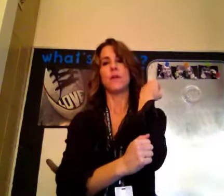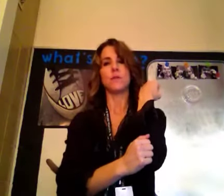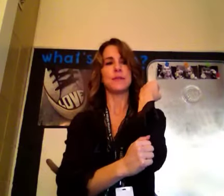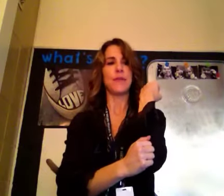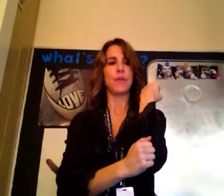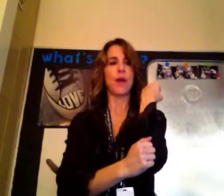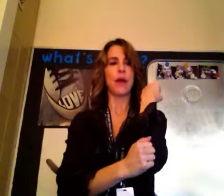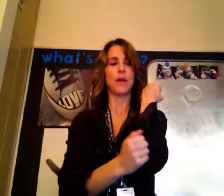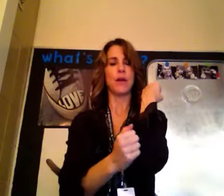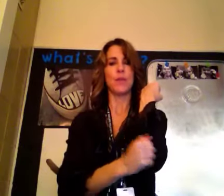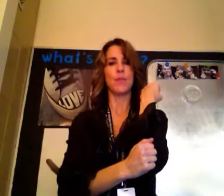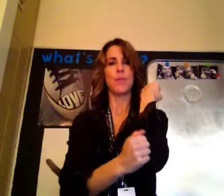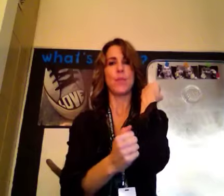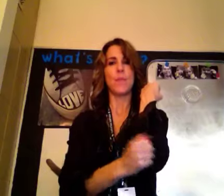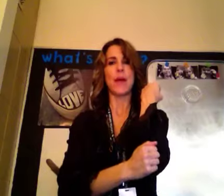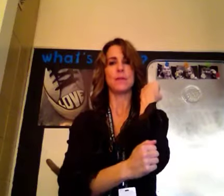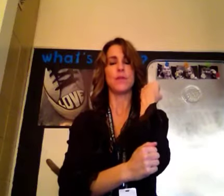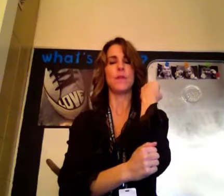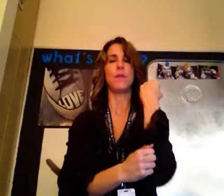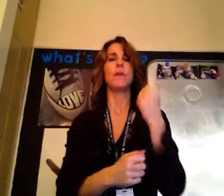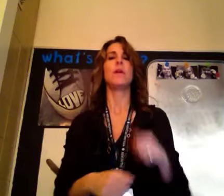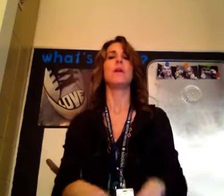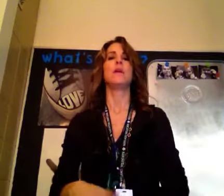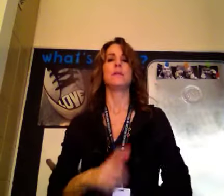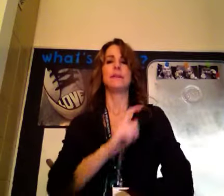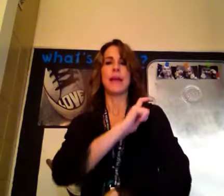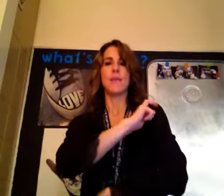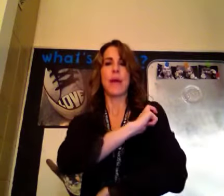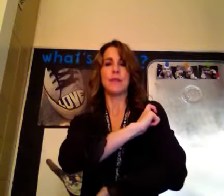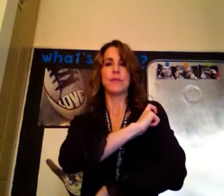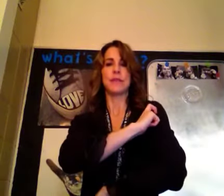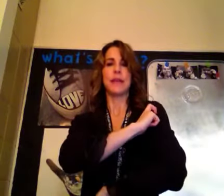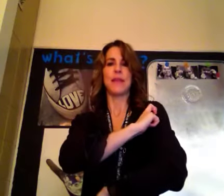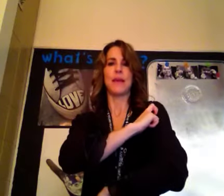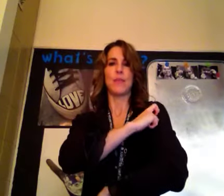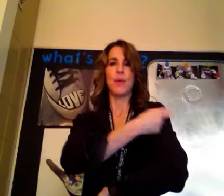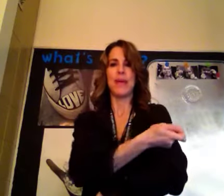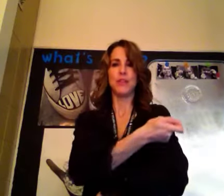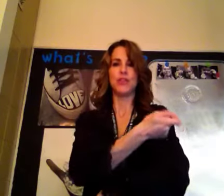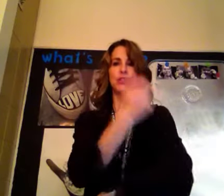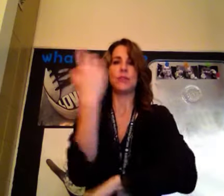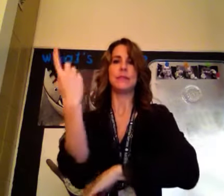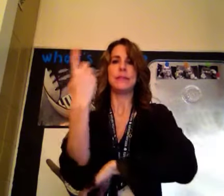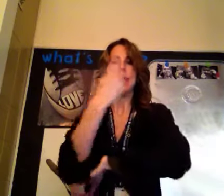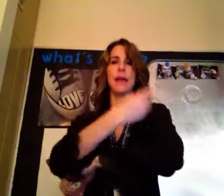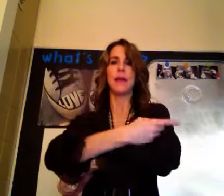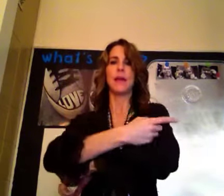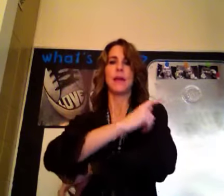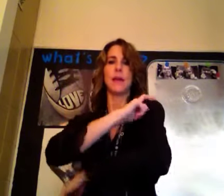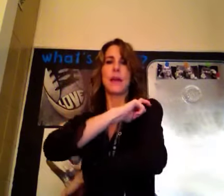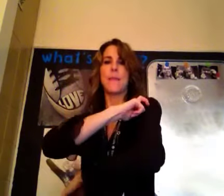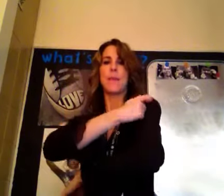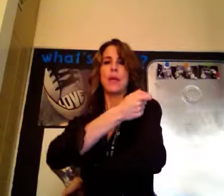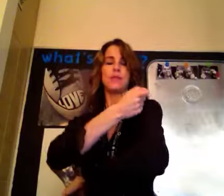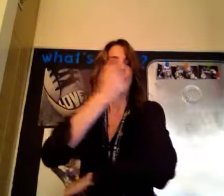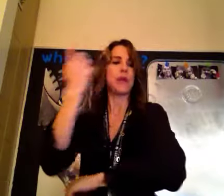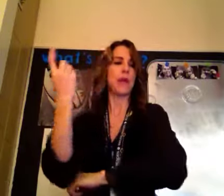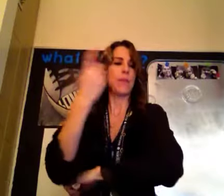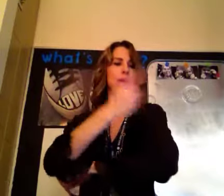also the sign for cracker, Passover. St. Patrick's Day, think pinch day, pinch day, St.